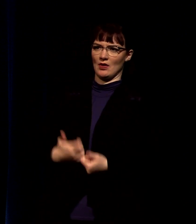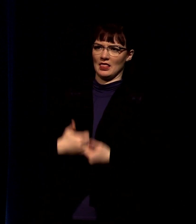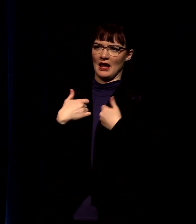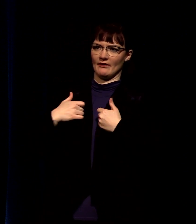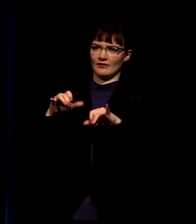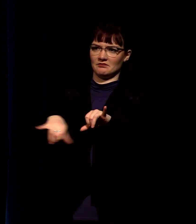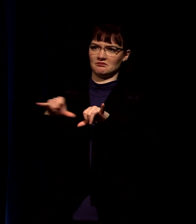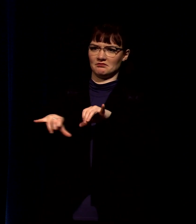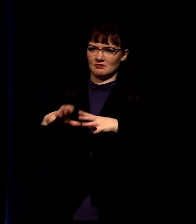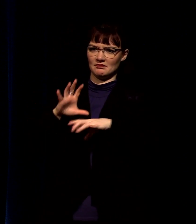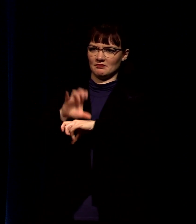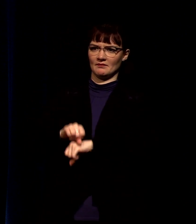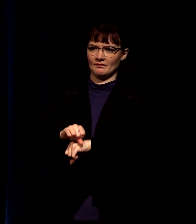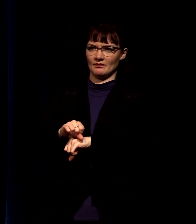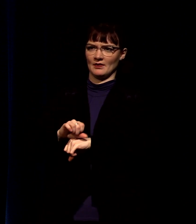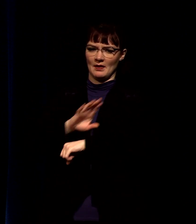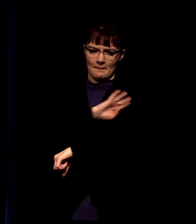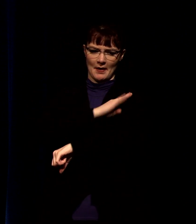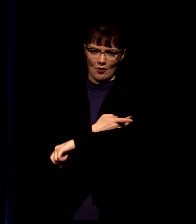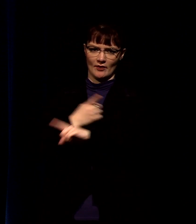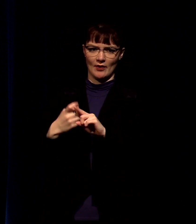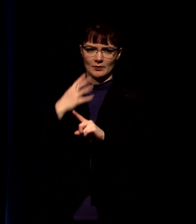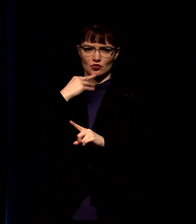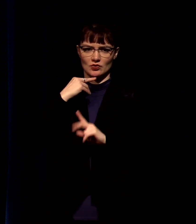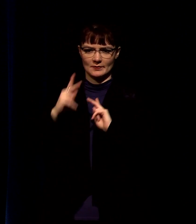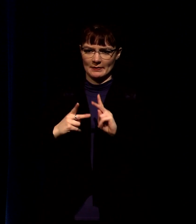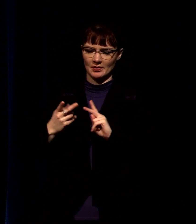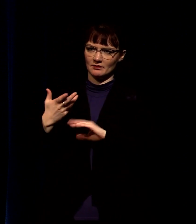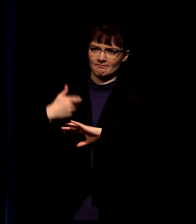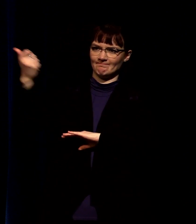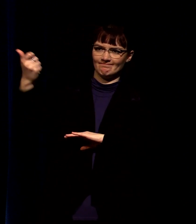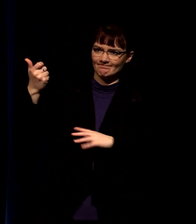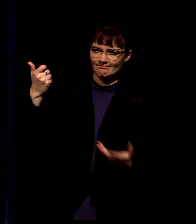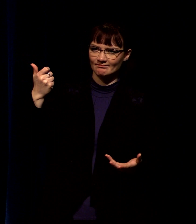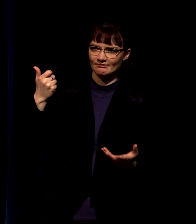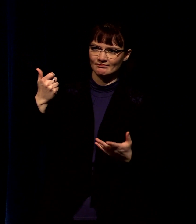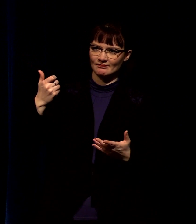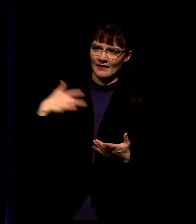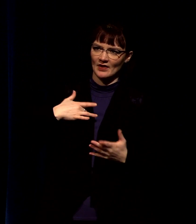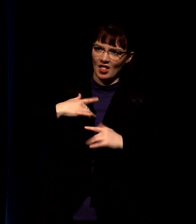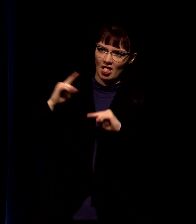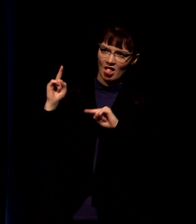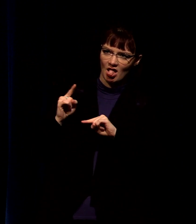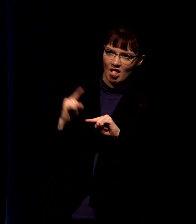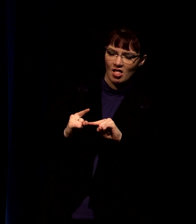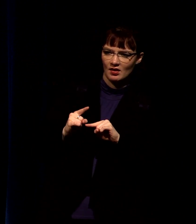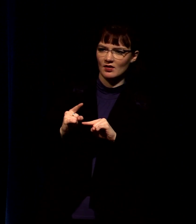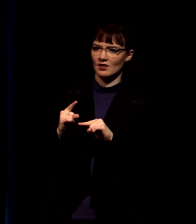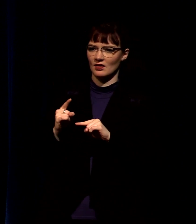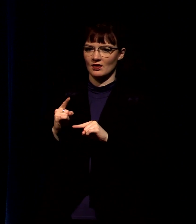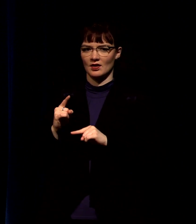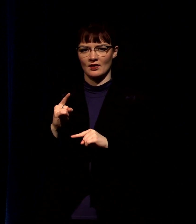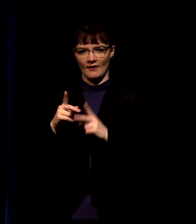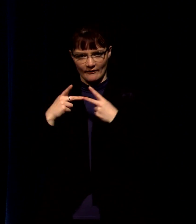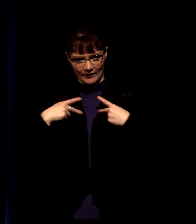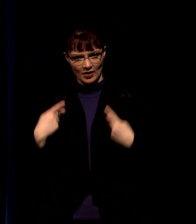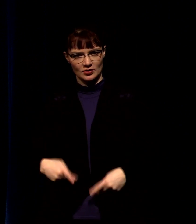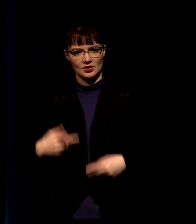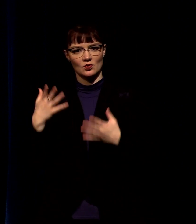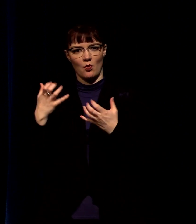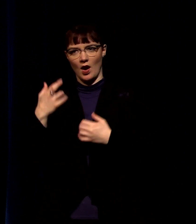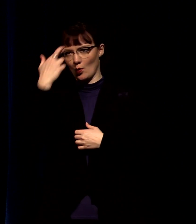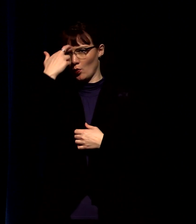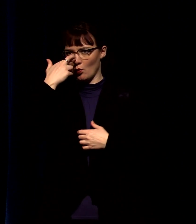rituals and they are taking away power from them the pharisees want the romans gone they are anti